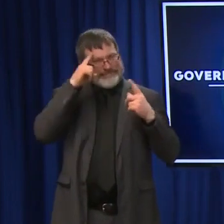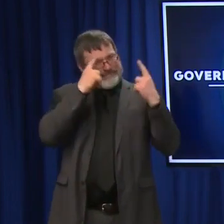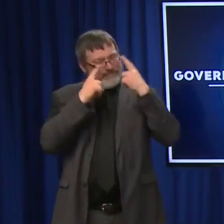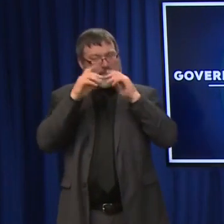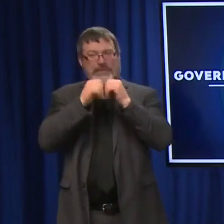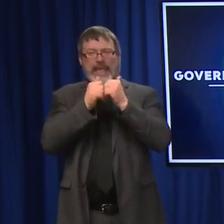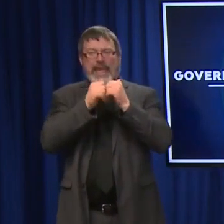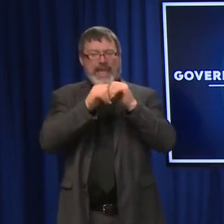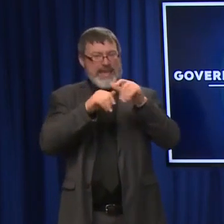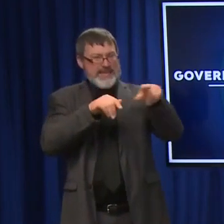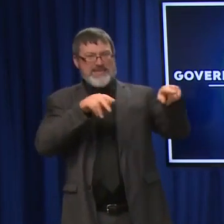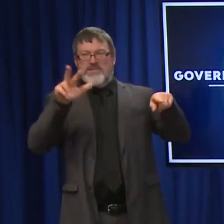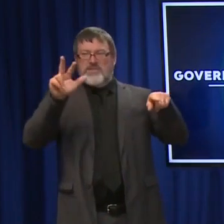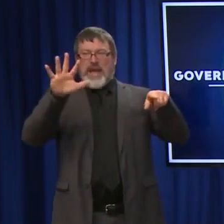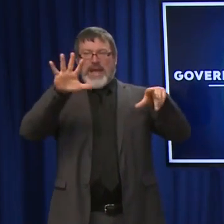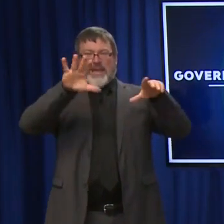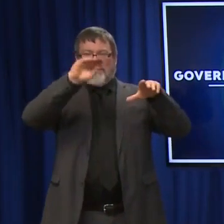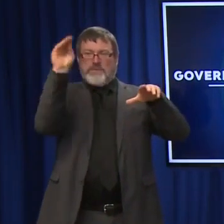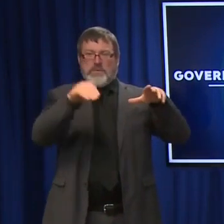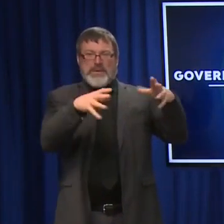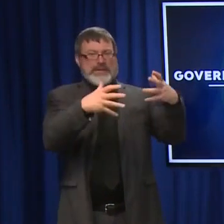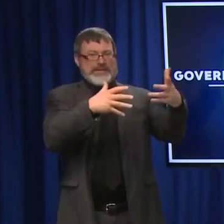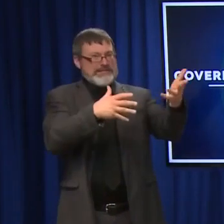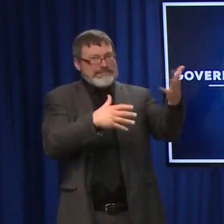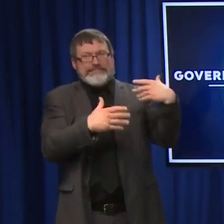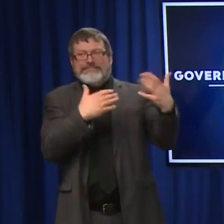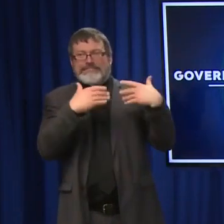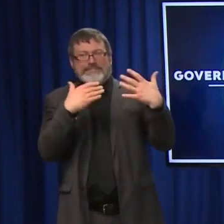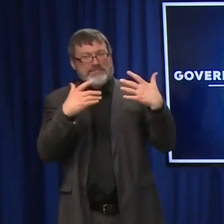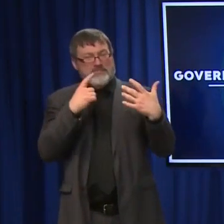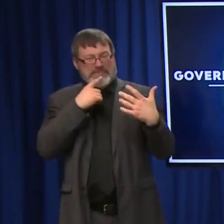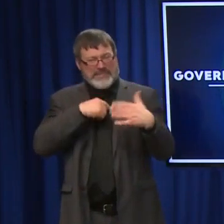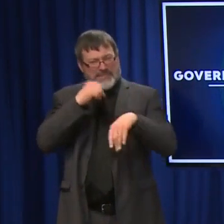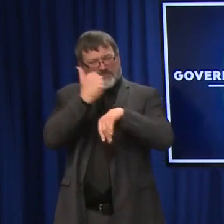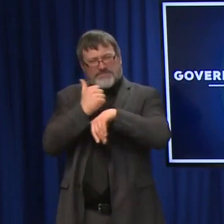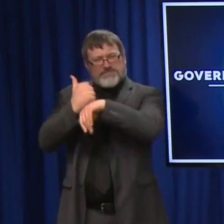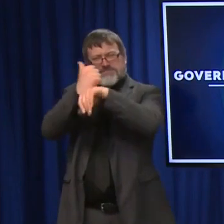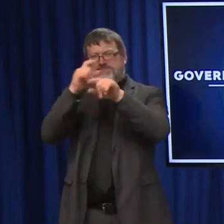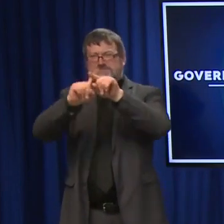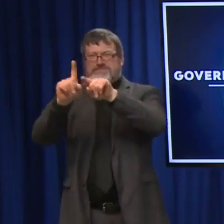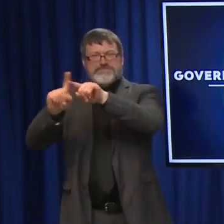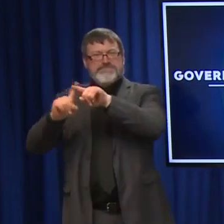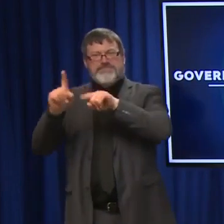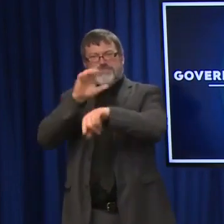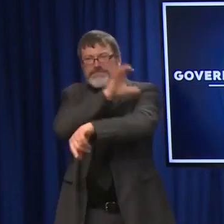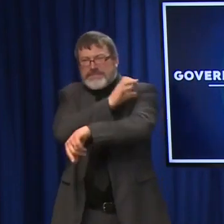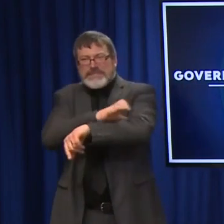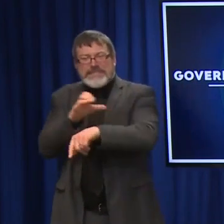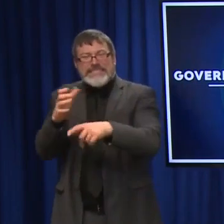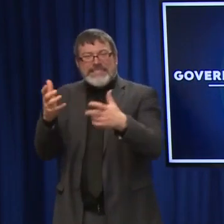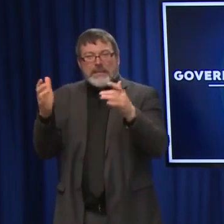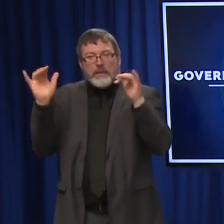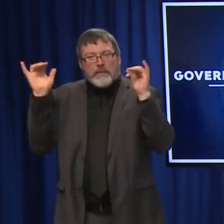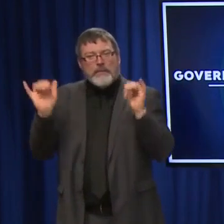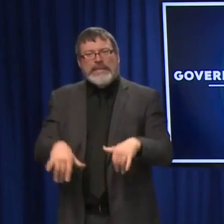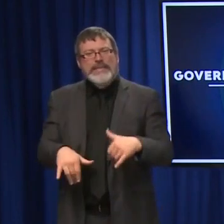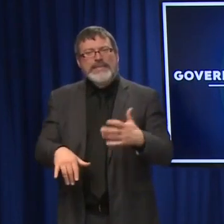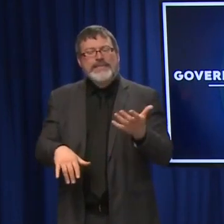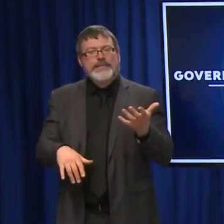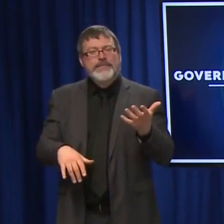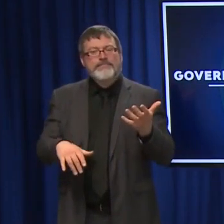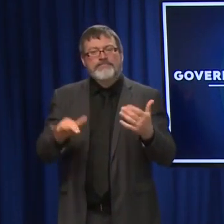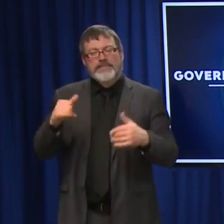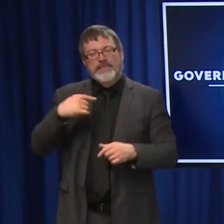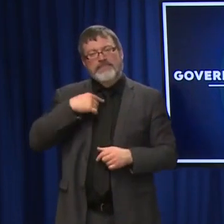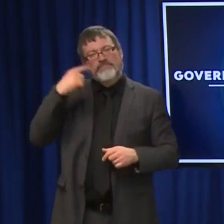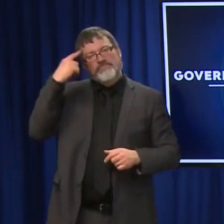of opportunity right now. We're very fortunate here in New Hampshire compared to most states in many, many different ways. But that's probably the number one thing that keeps me